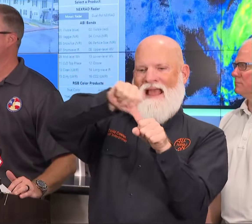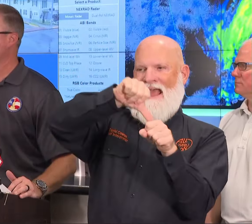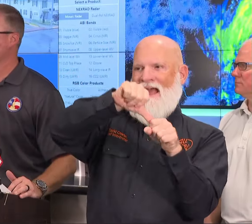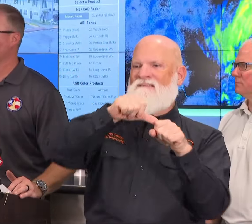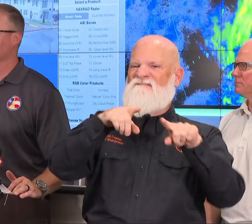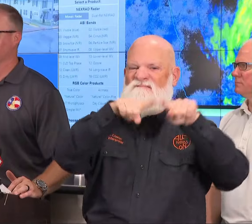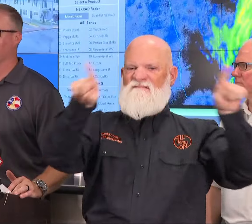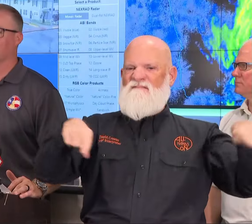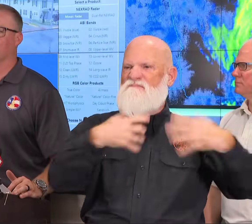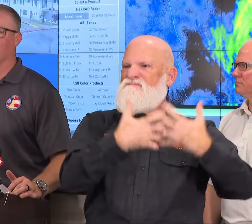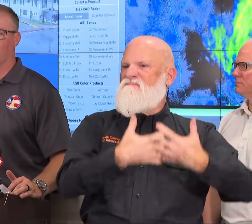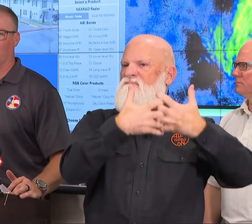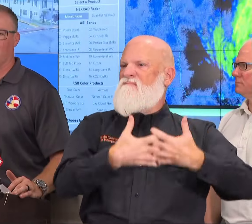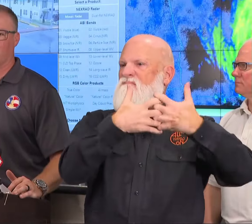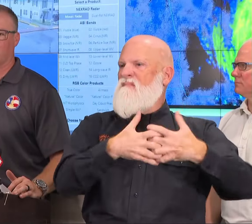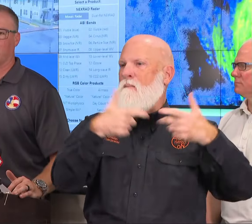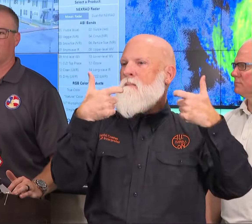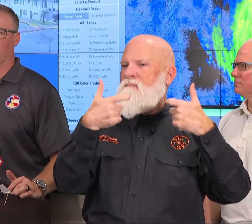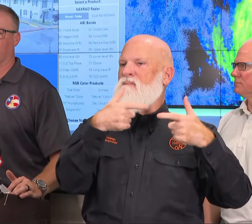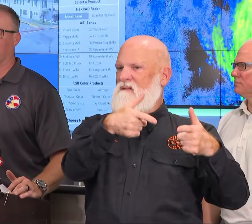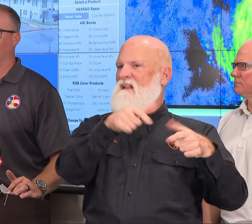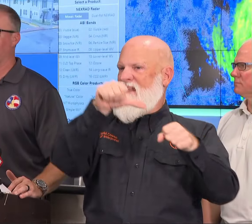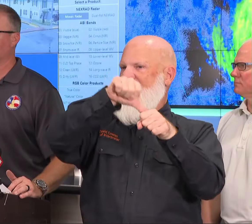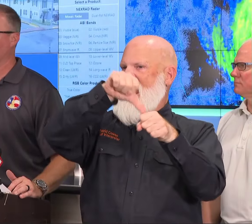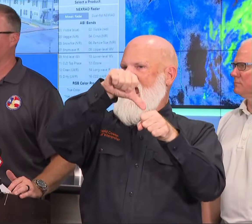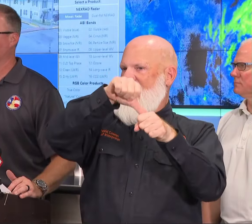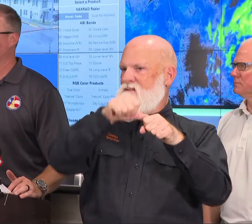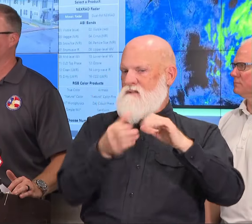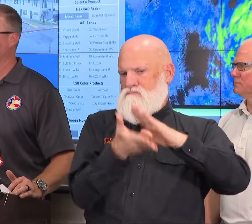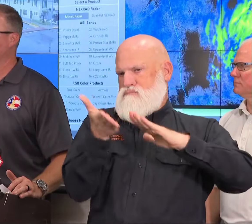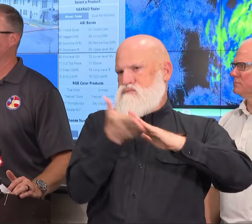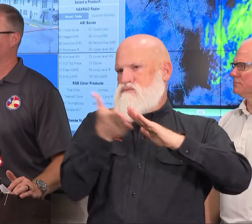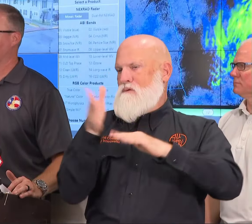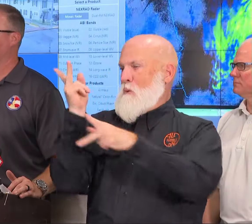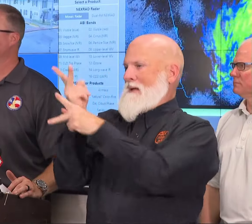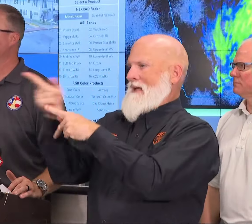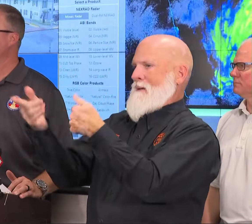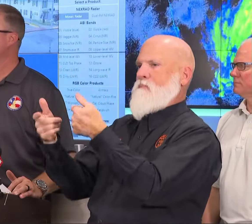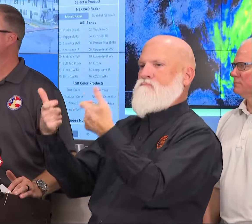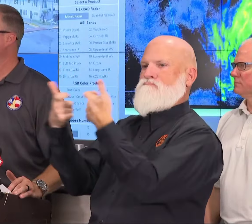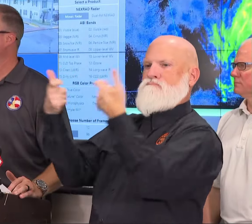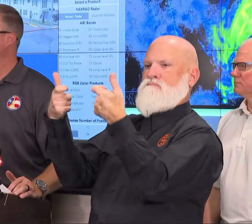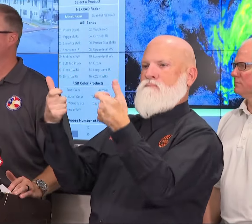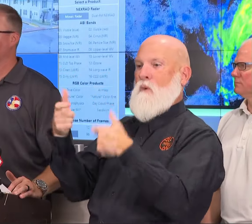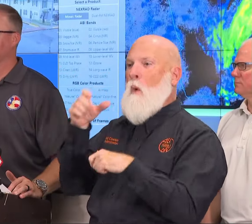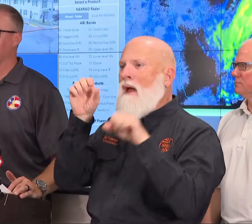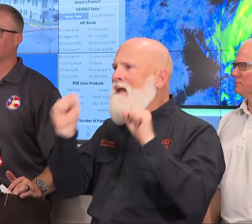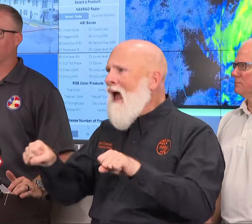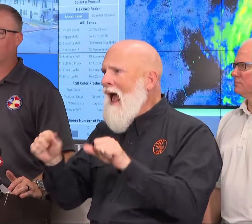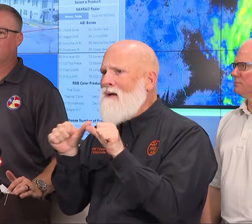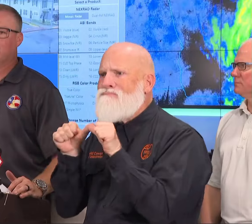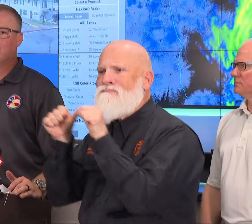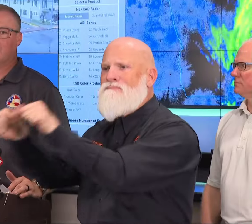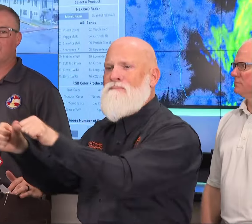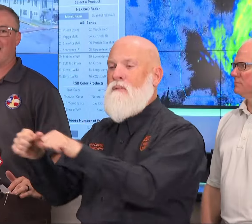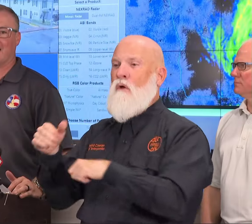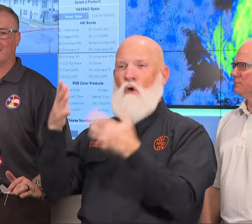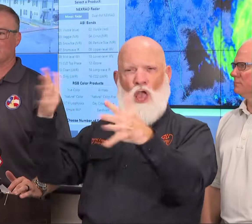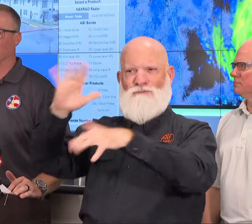there in advance. So folks have running water they're able to get wastewater moving and keep yesterday